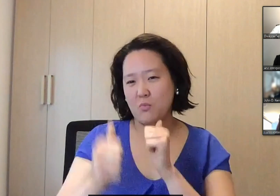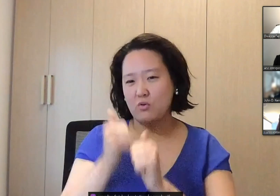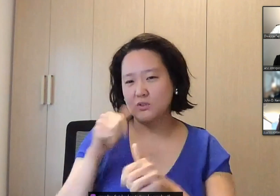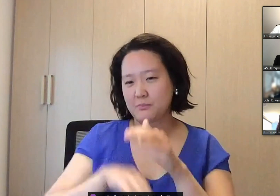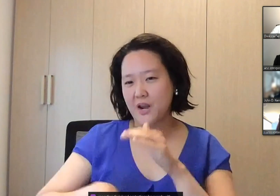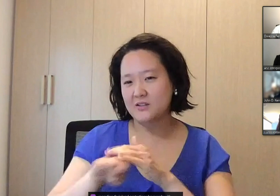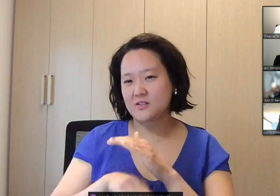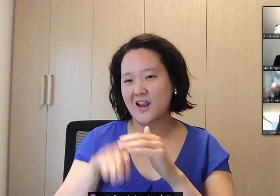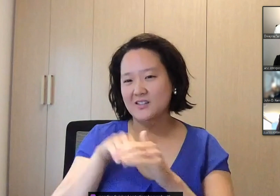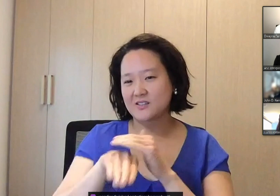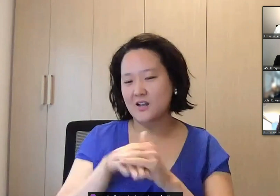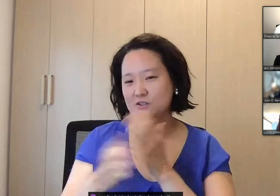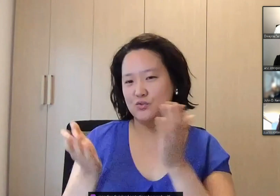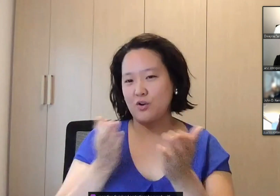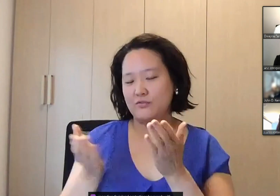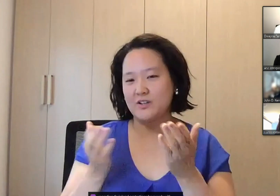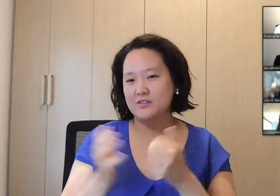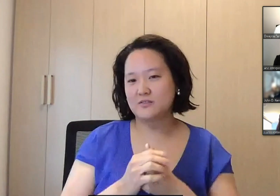for accommodations.